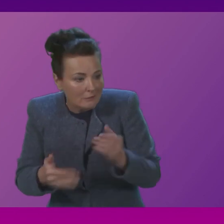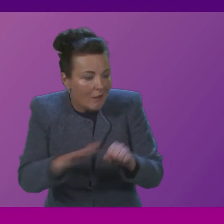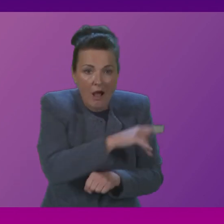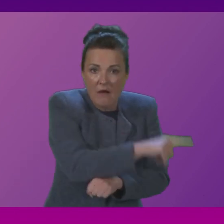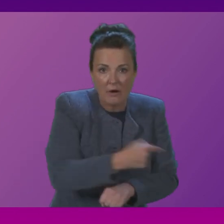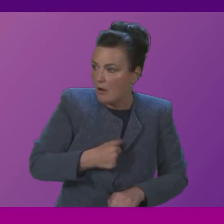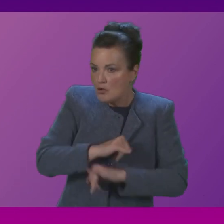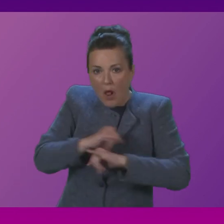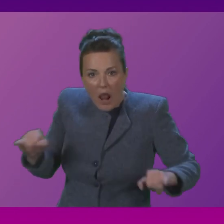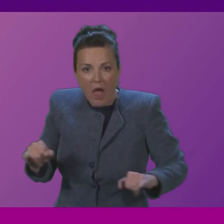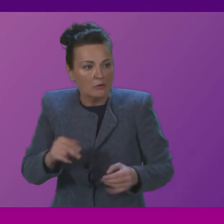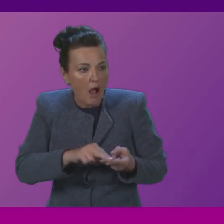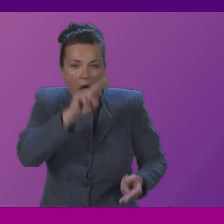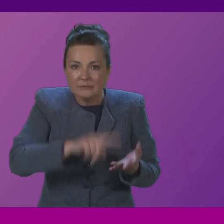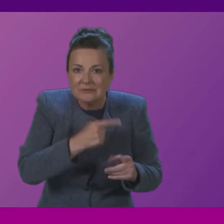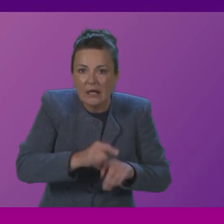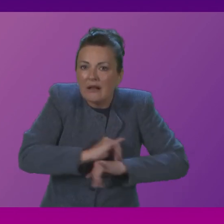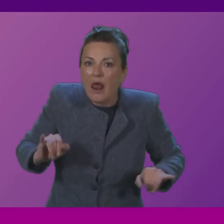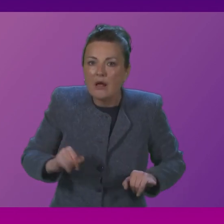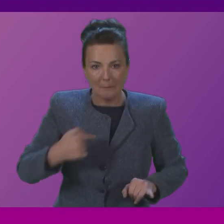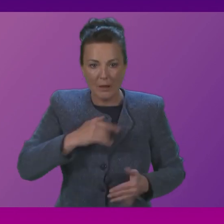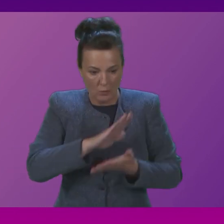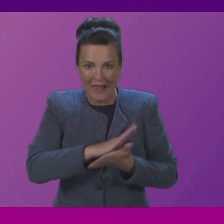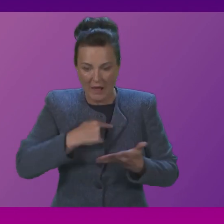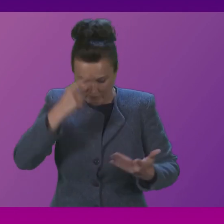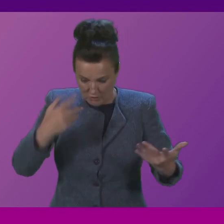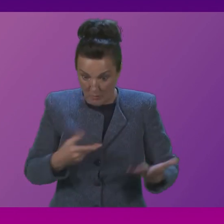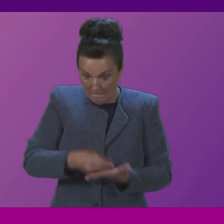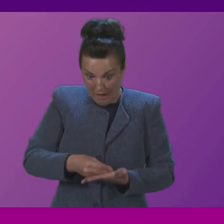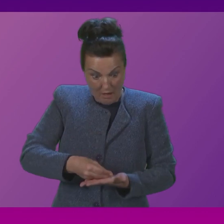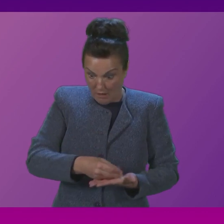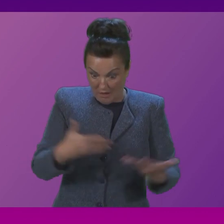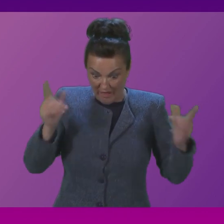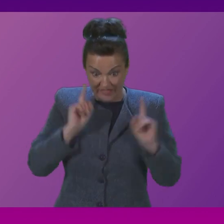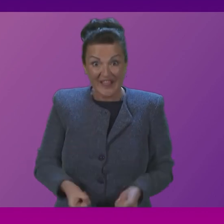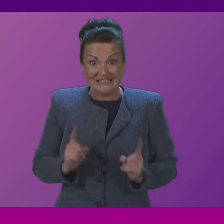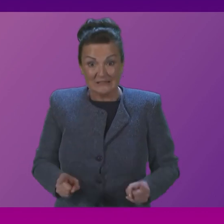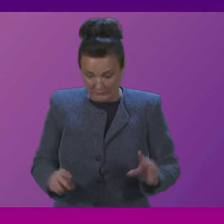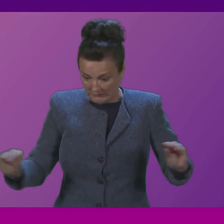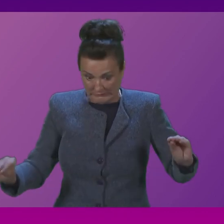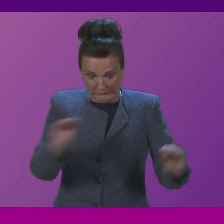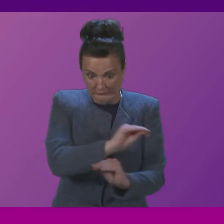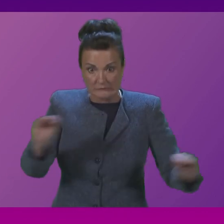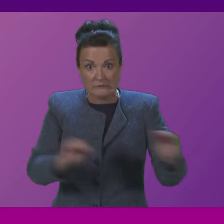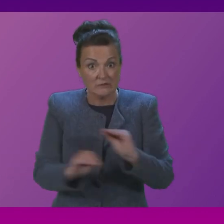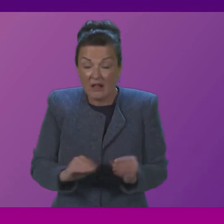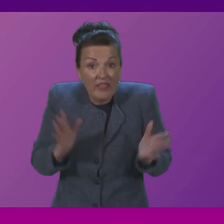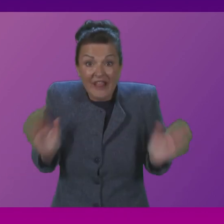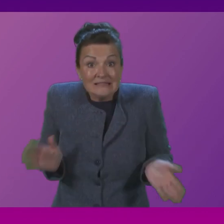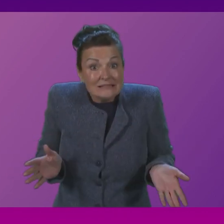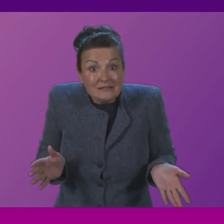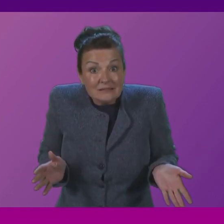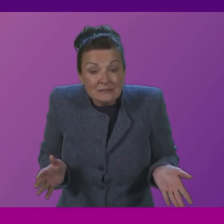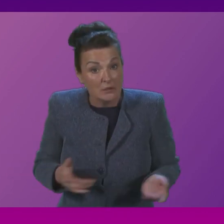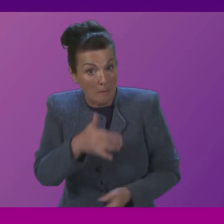so we have to find the ways of funding those pressures from within existing budgets and of course we may